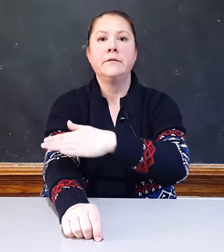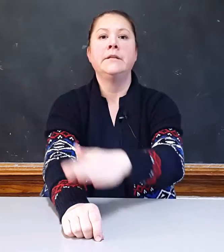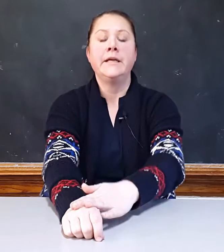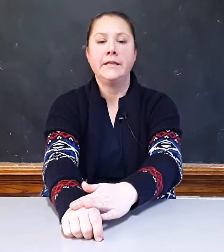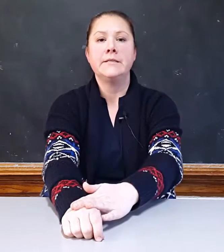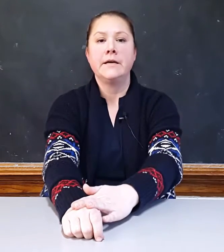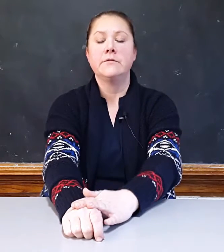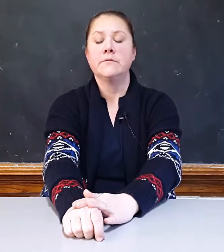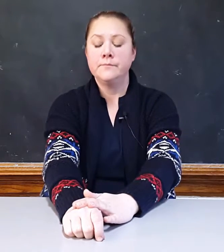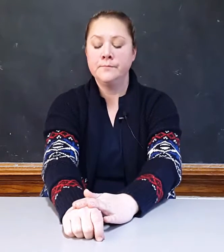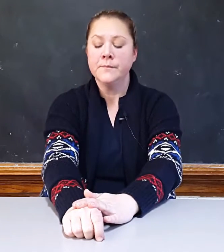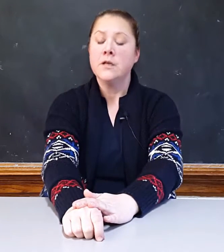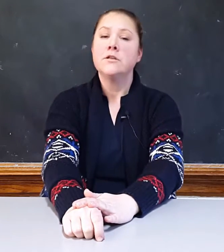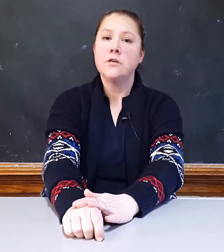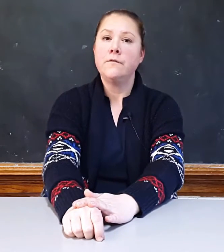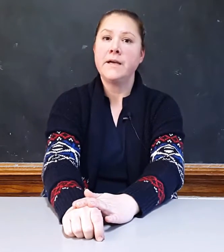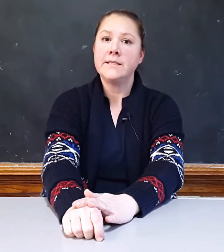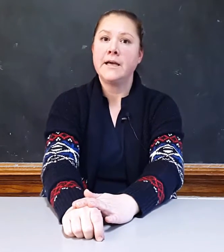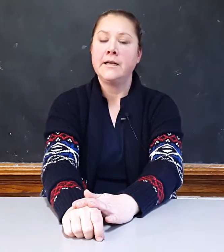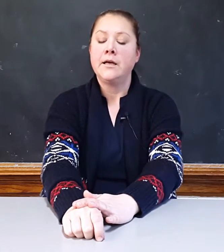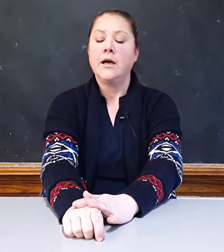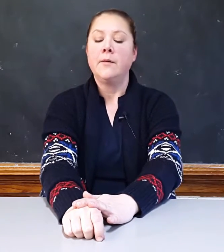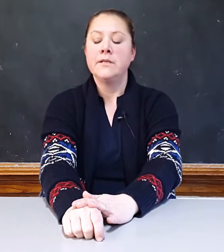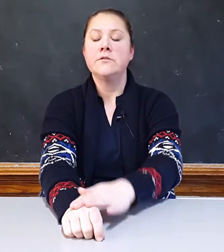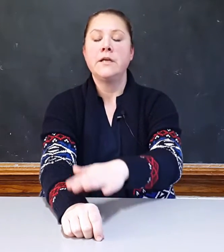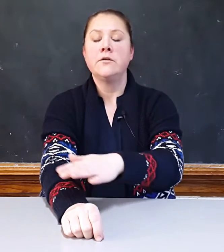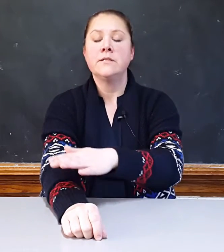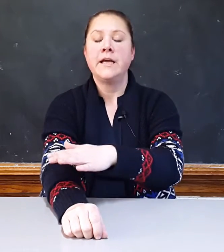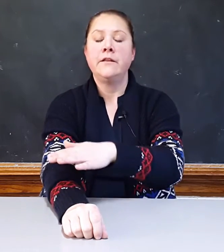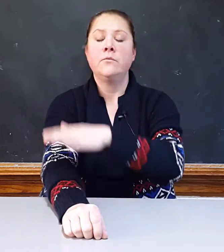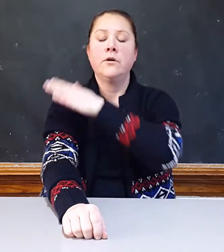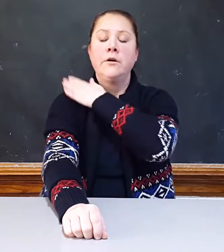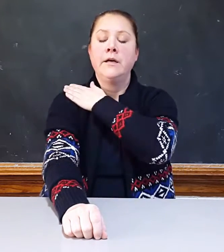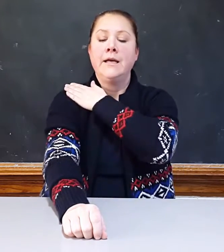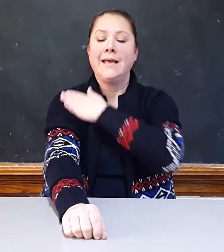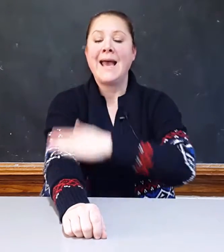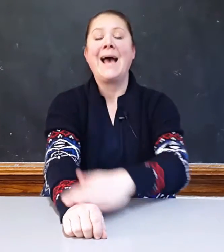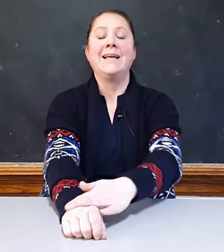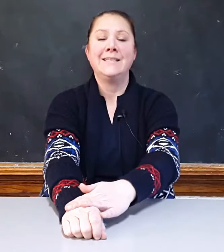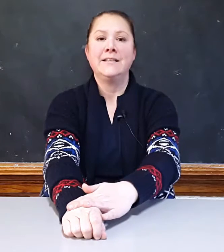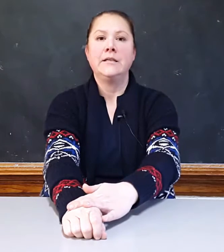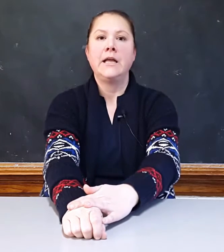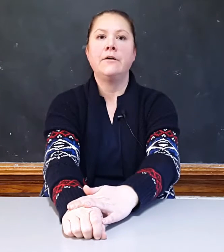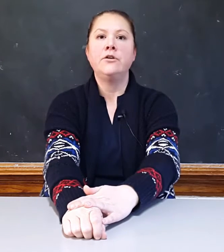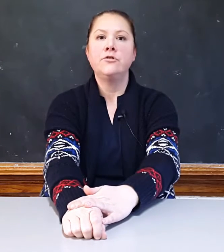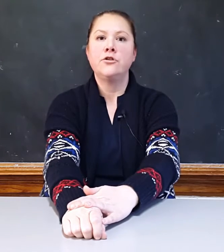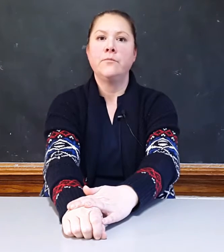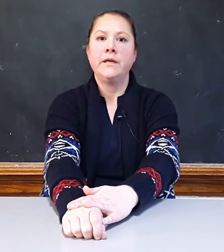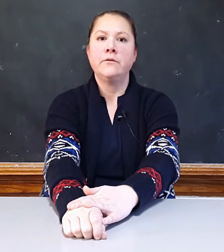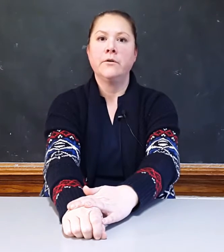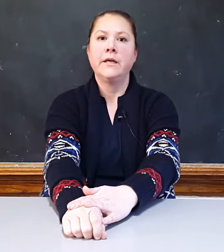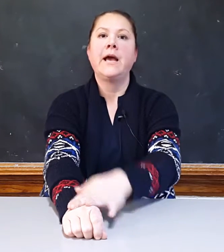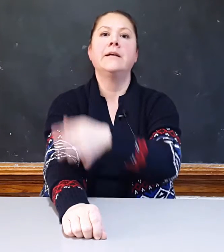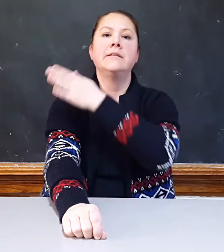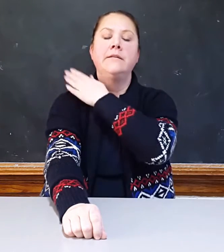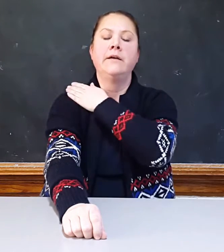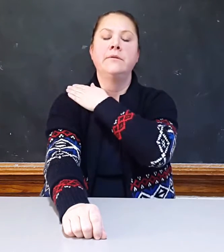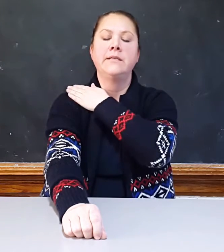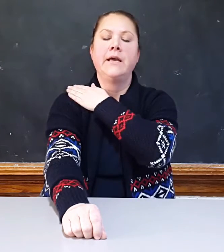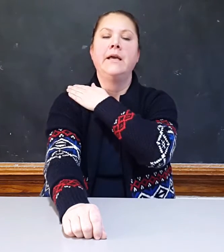middle, and the ending sounds. So if I said, Ms. Ucero is saying the word cat. Now you show me the word cat and they would say